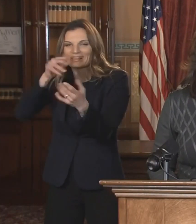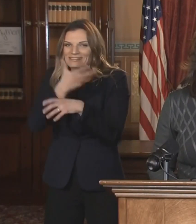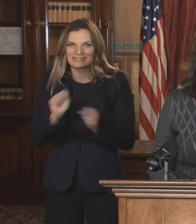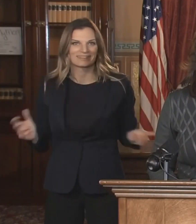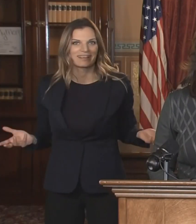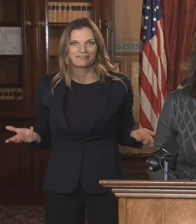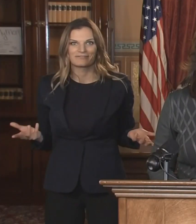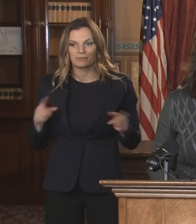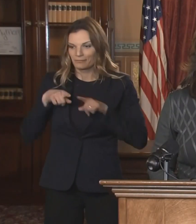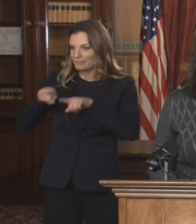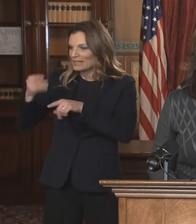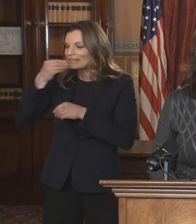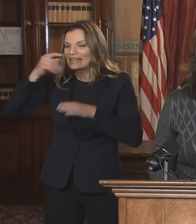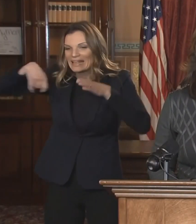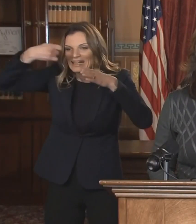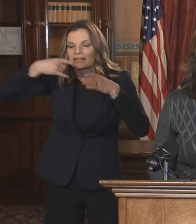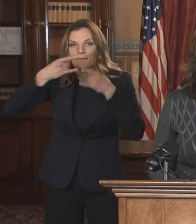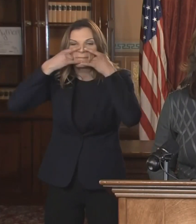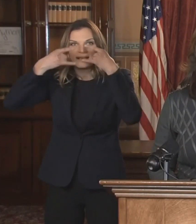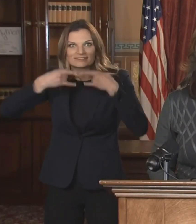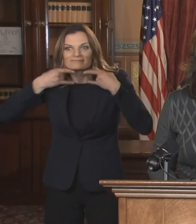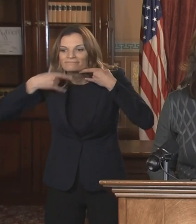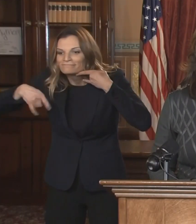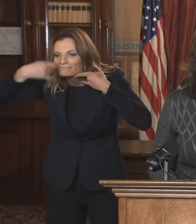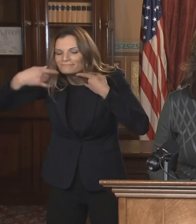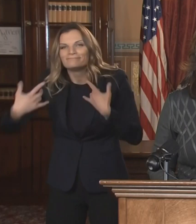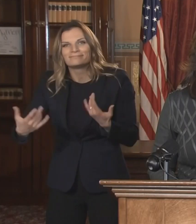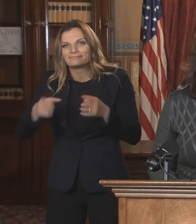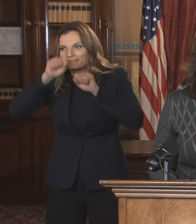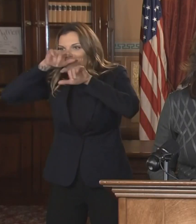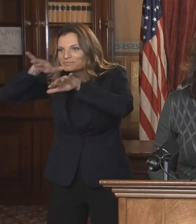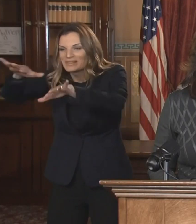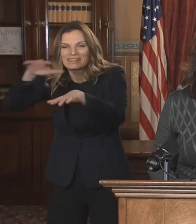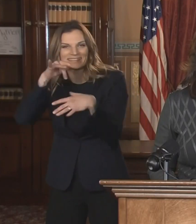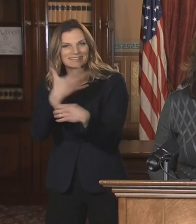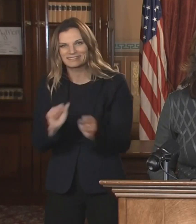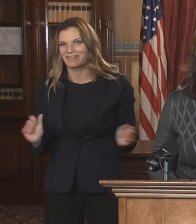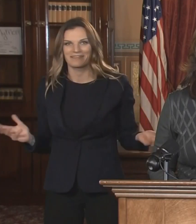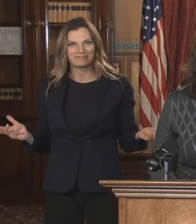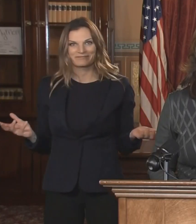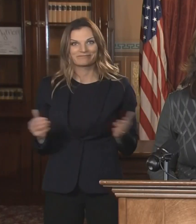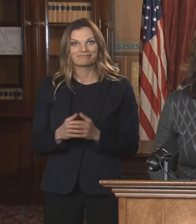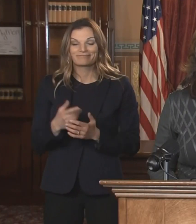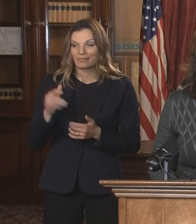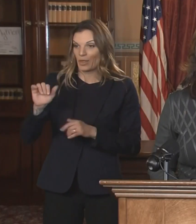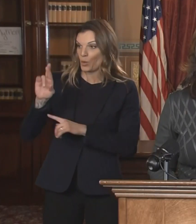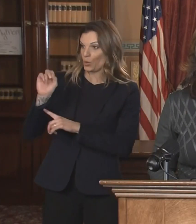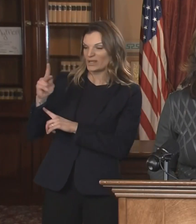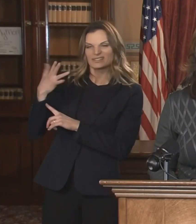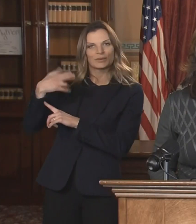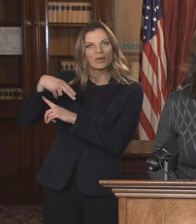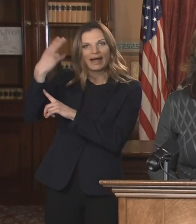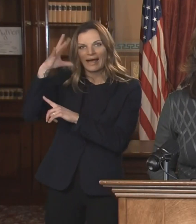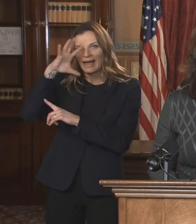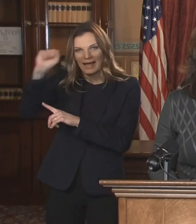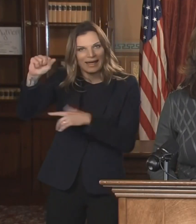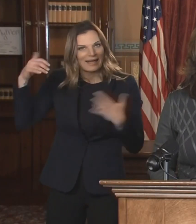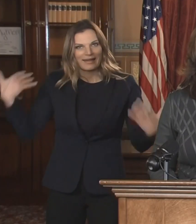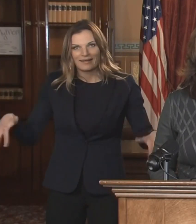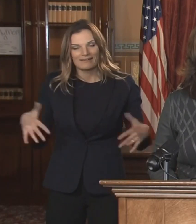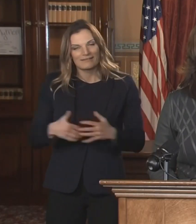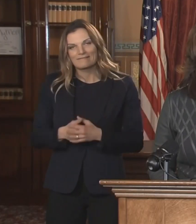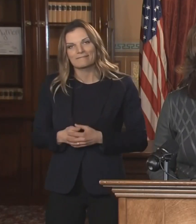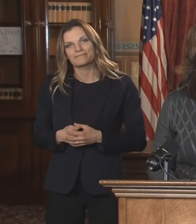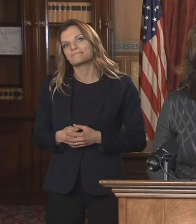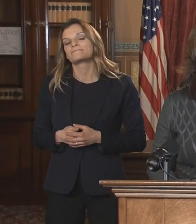unfortunately, um, all the different, uh, ingredients for a higher risk situation. And that's why we've,